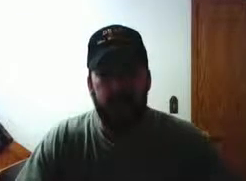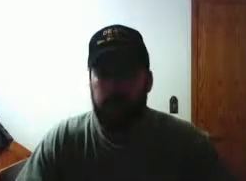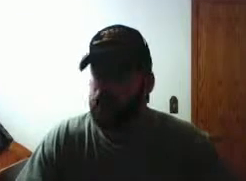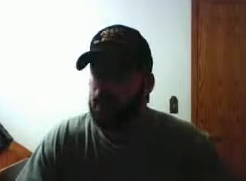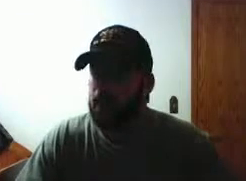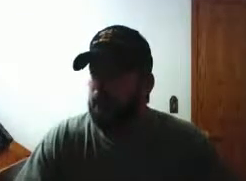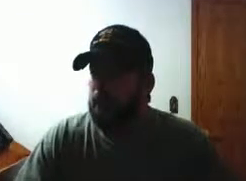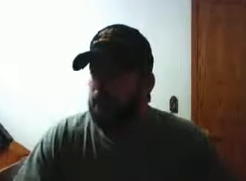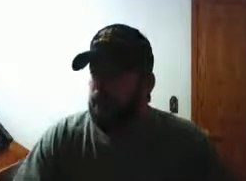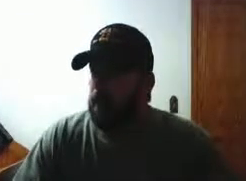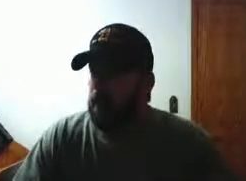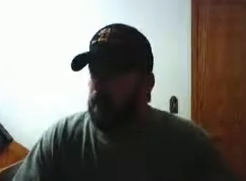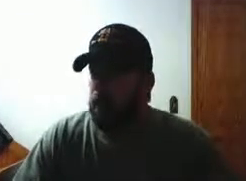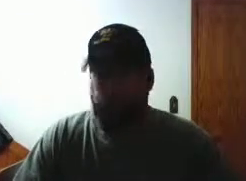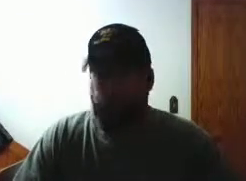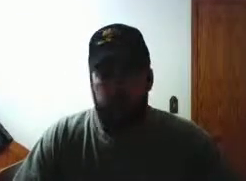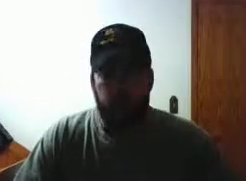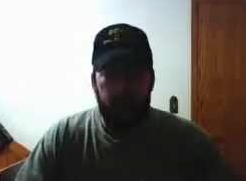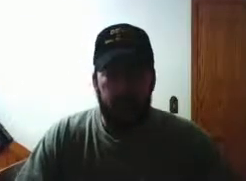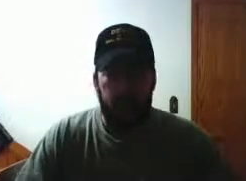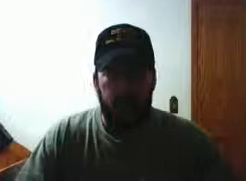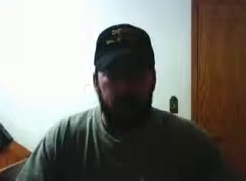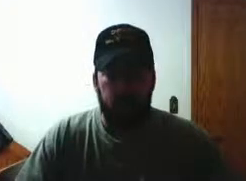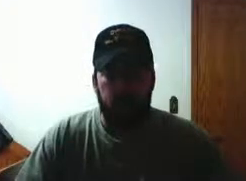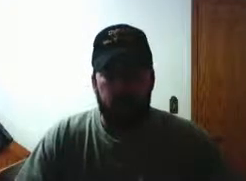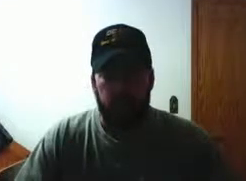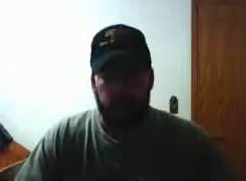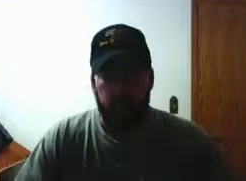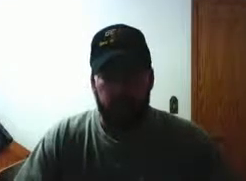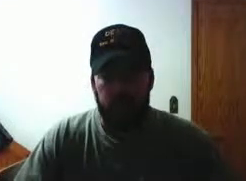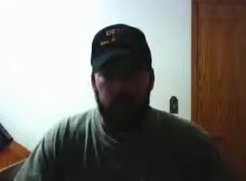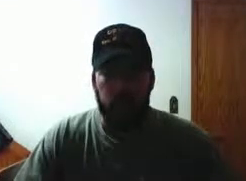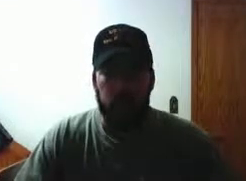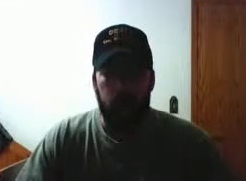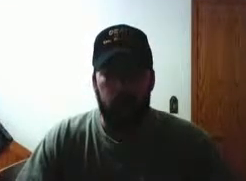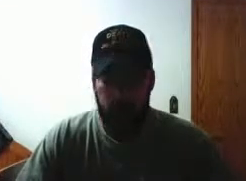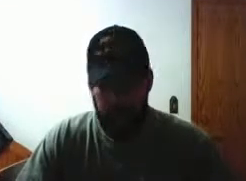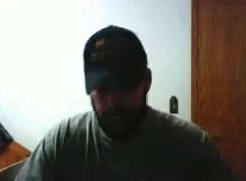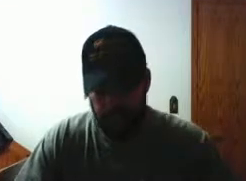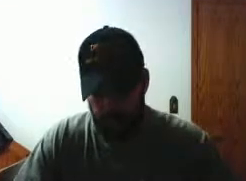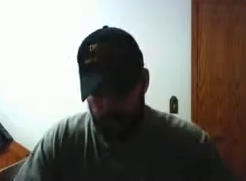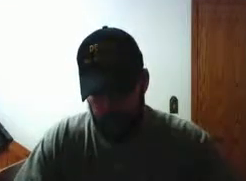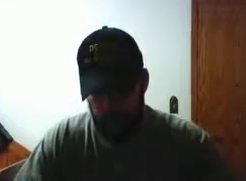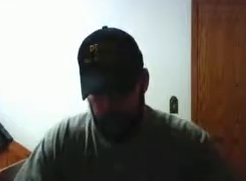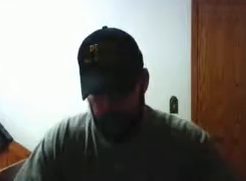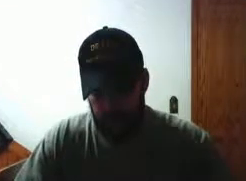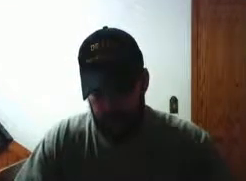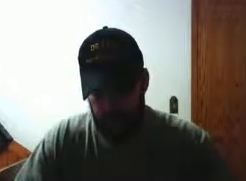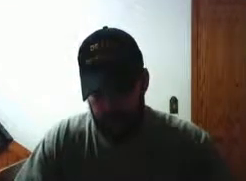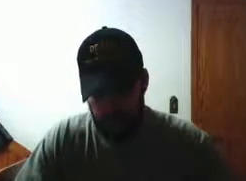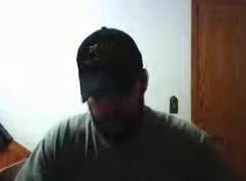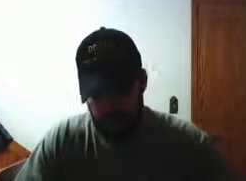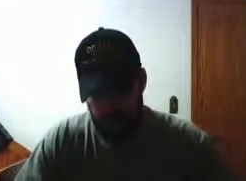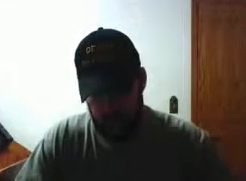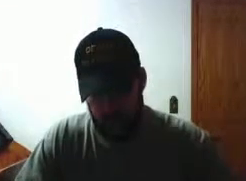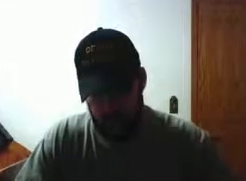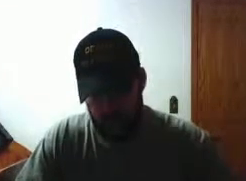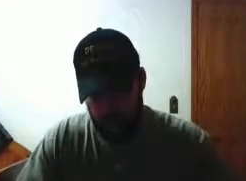and i don't know if you're familiar with it or not but uh there are certain parts of it floating around the internet and uh i've studied it